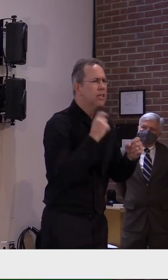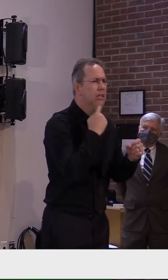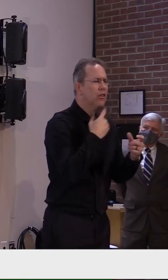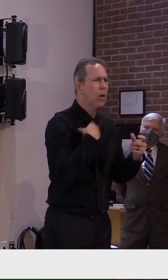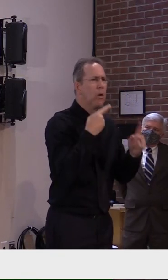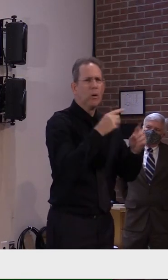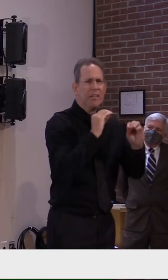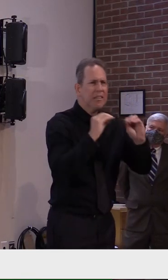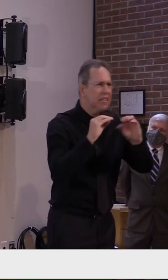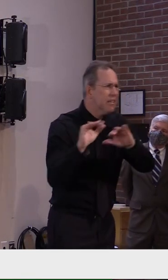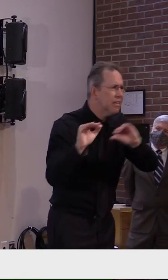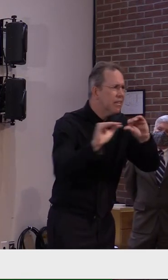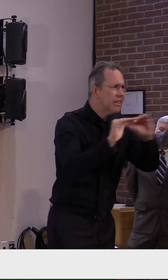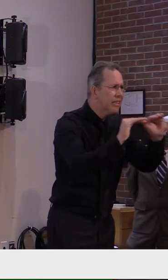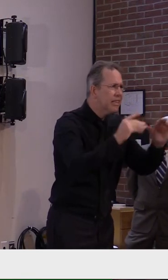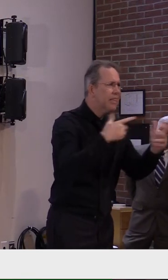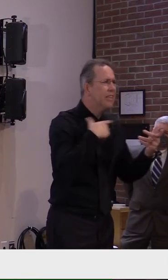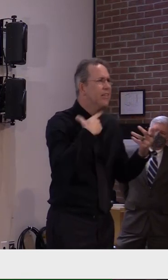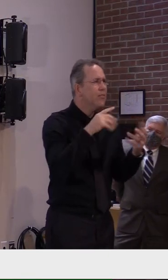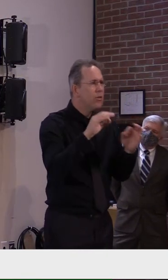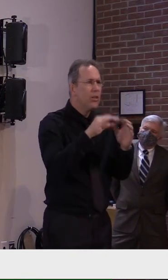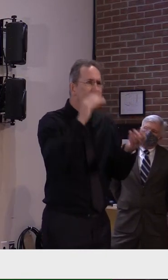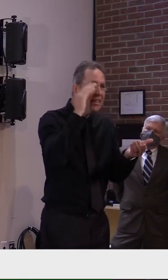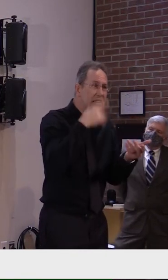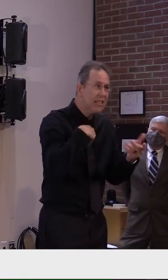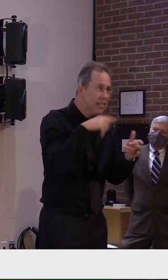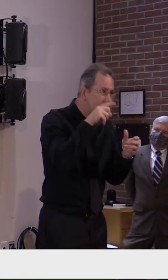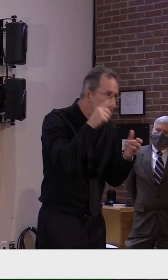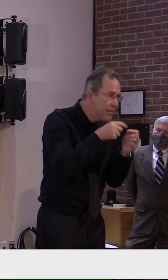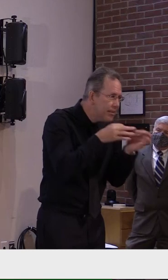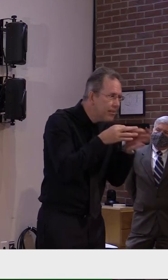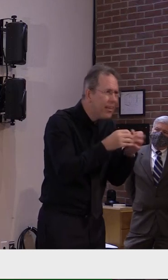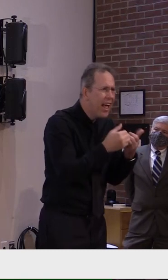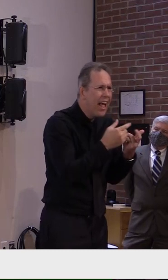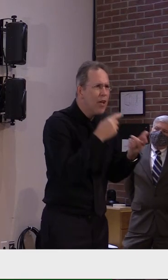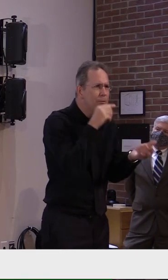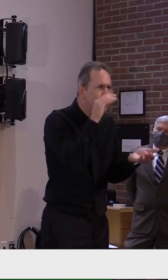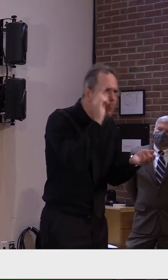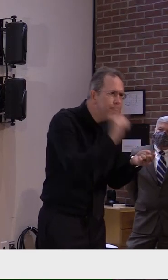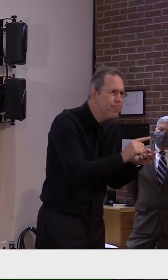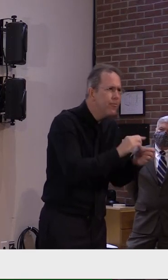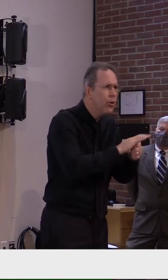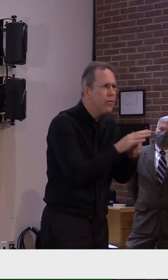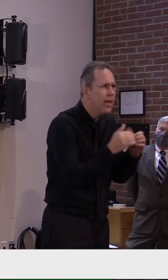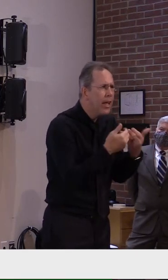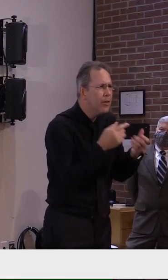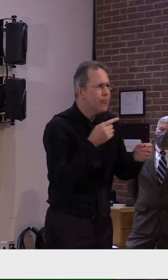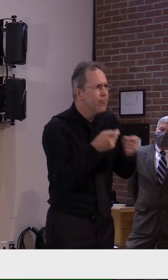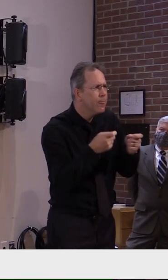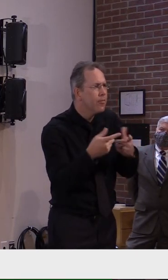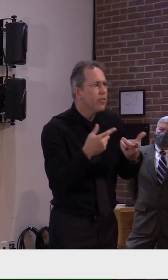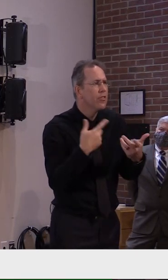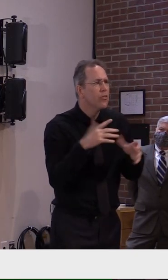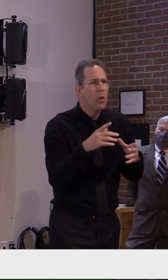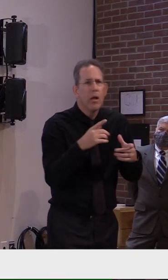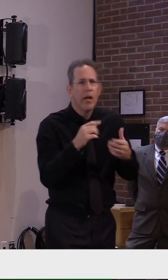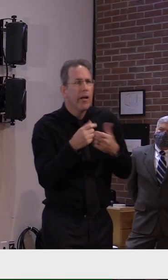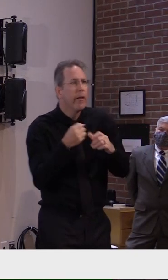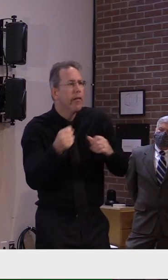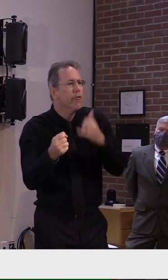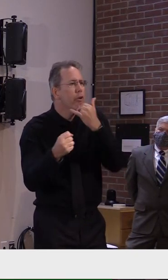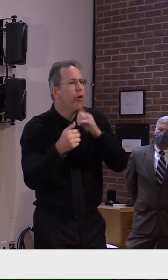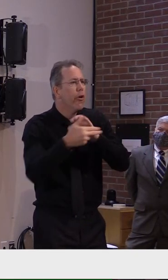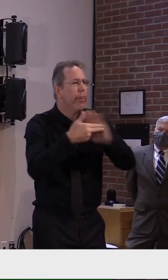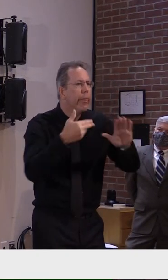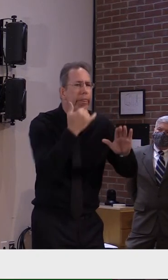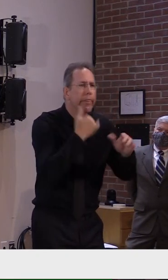ICU, we have found there are less of them on ventilators because we have strategies to utilize in caring for them. And